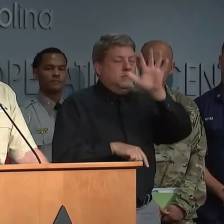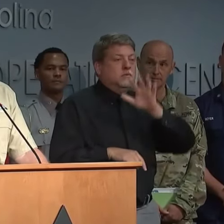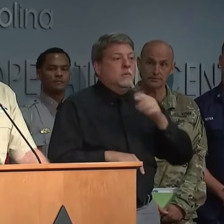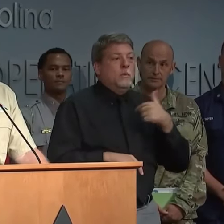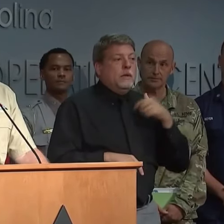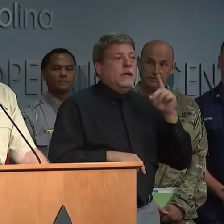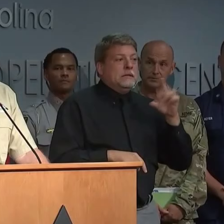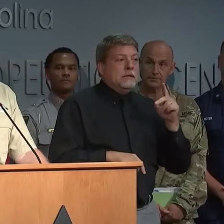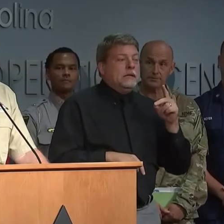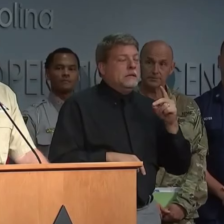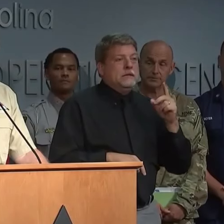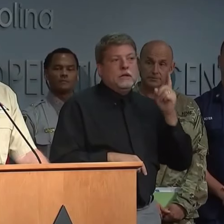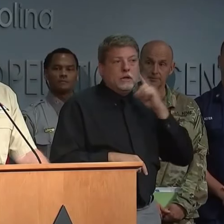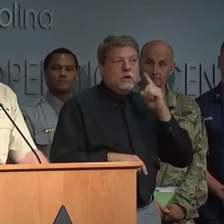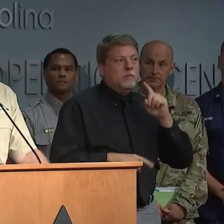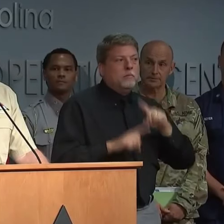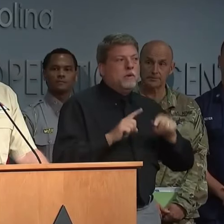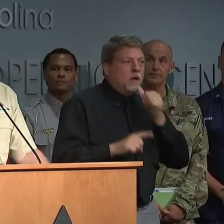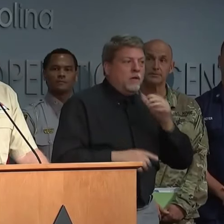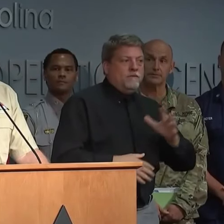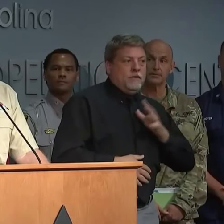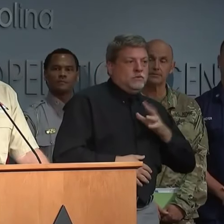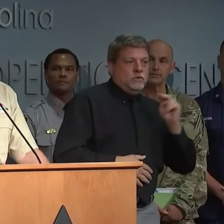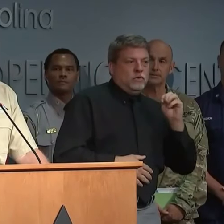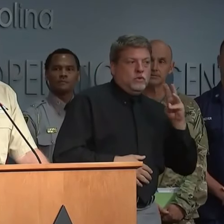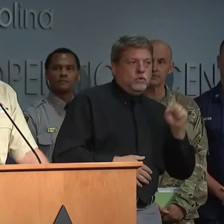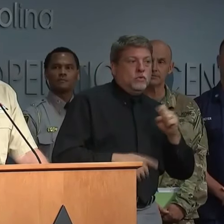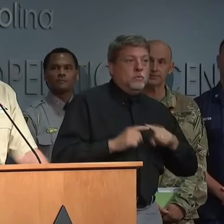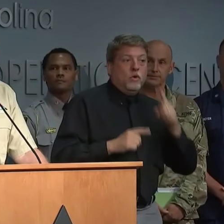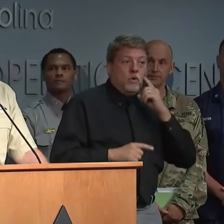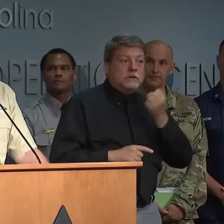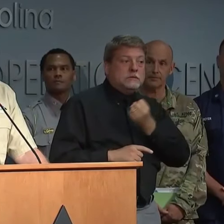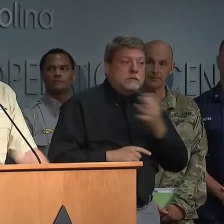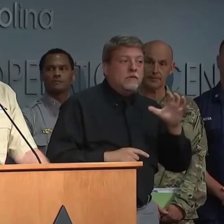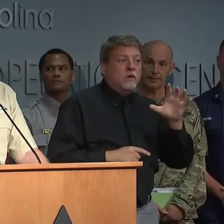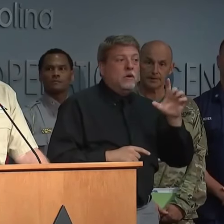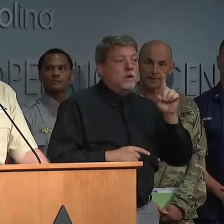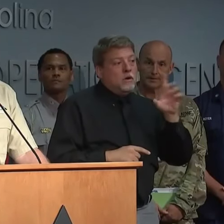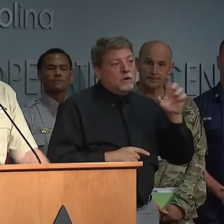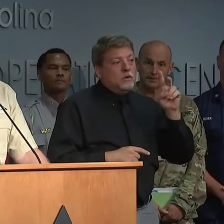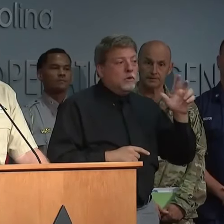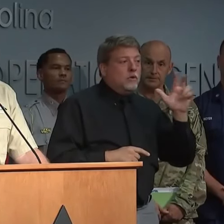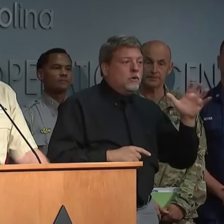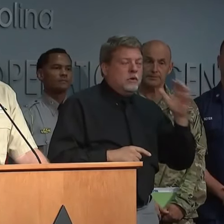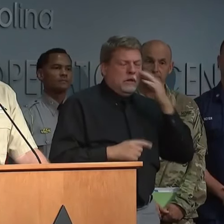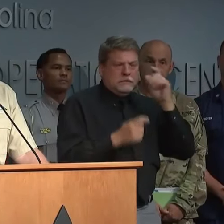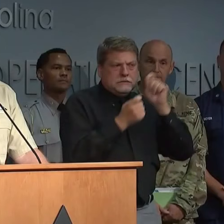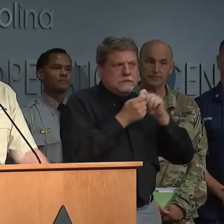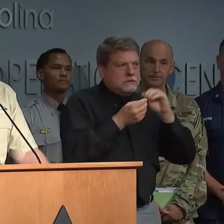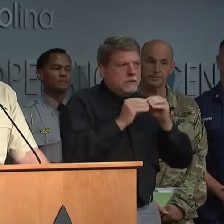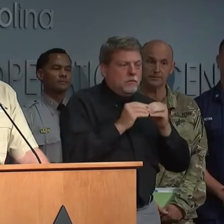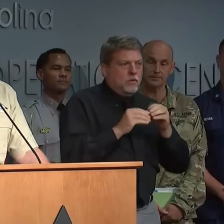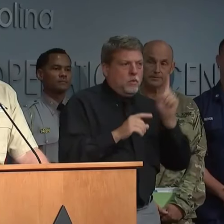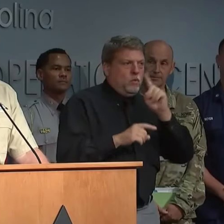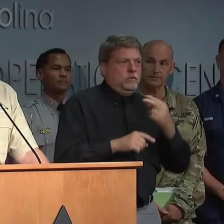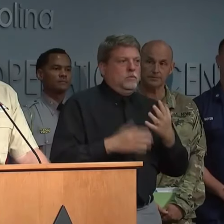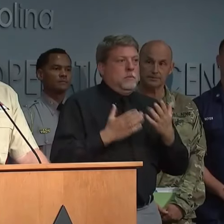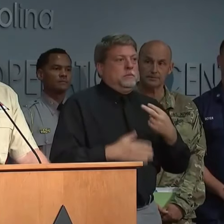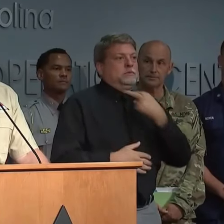unofficially that there could be, you know, hundreds of people that are trapped out there. We don't have a really good number on it.